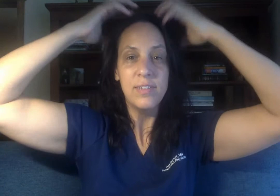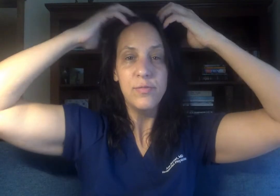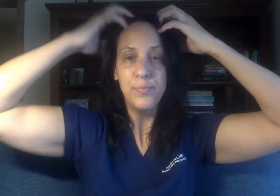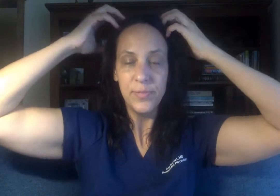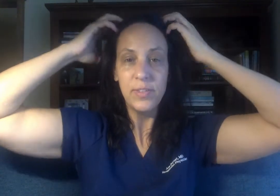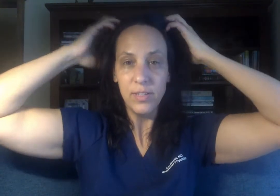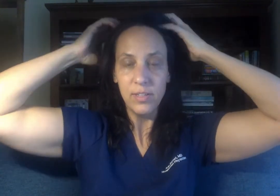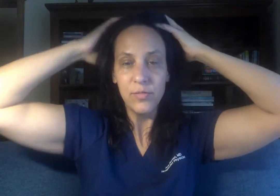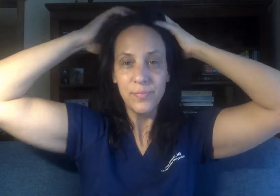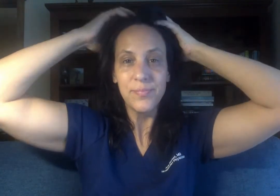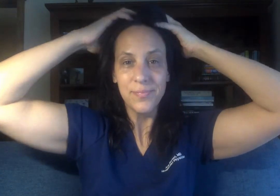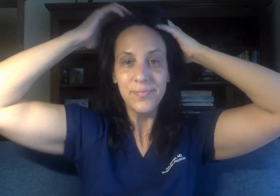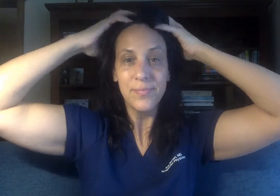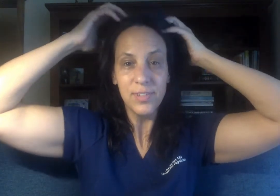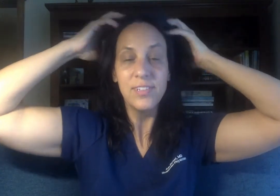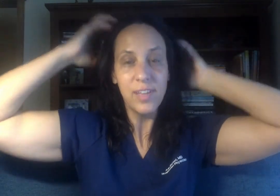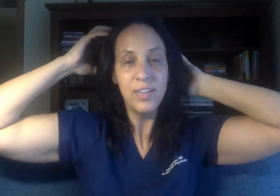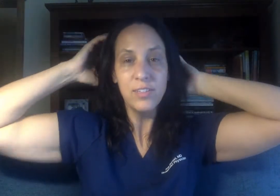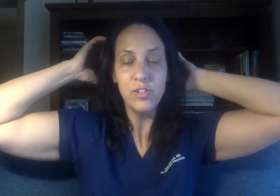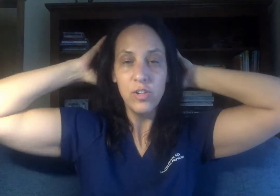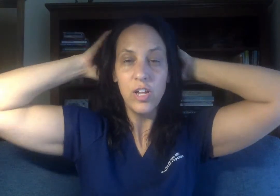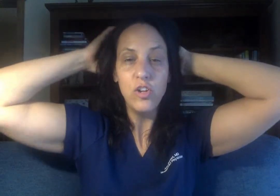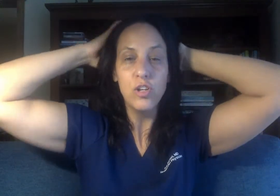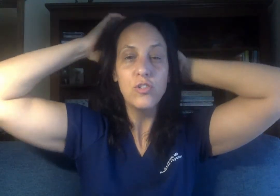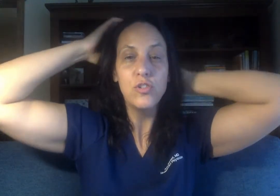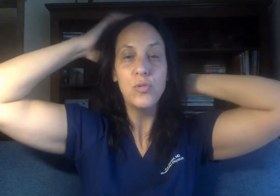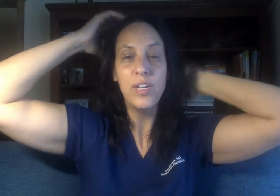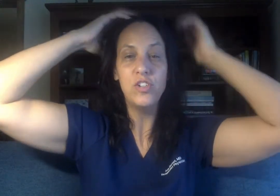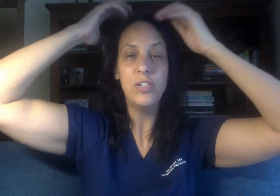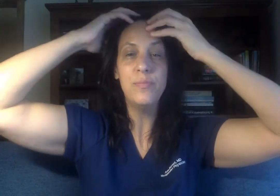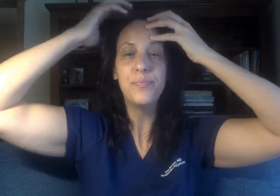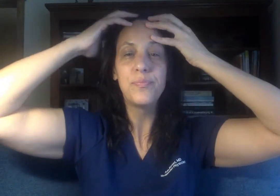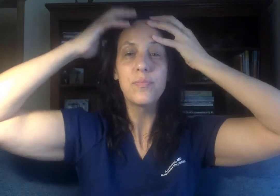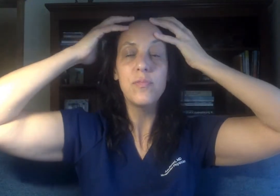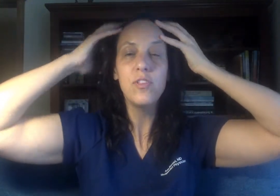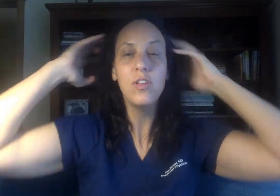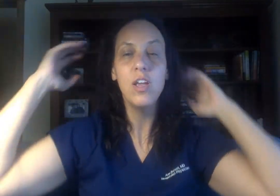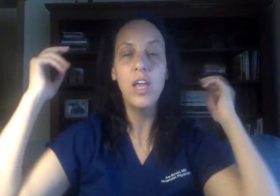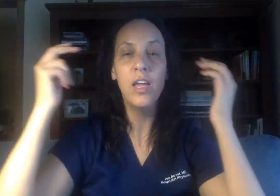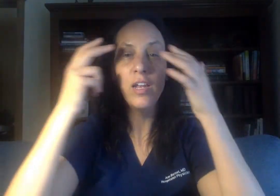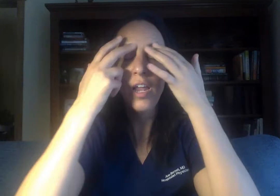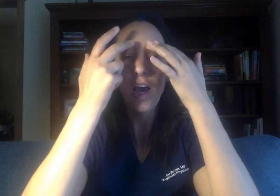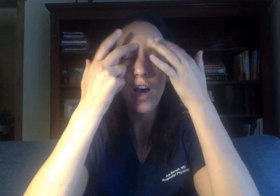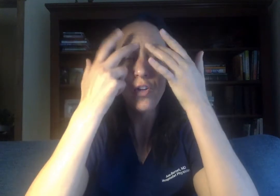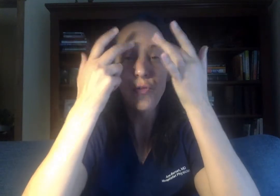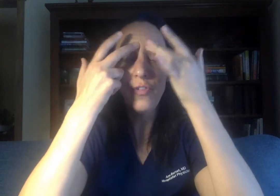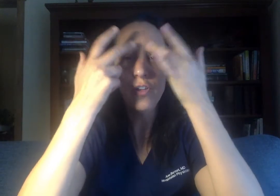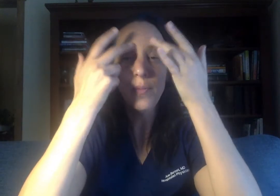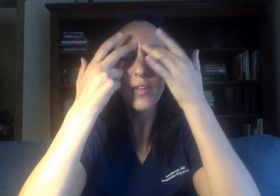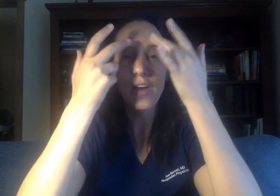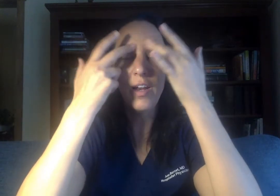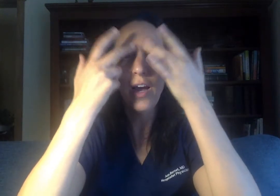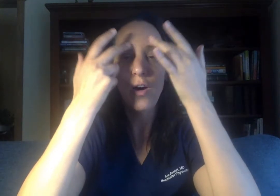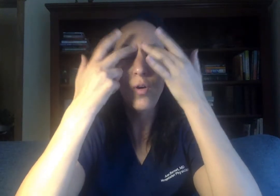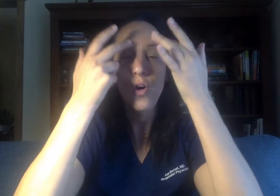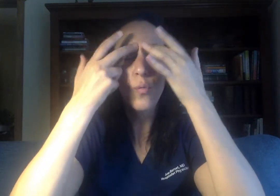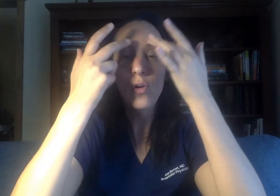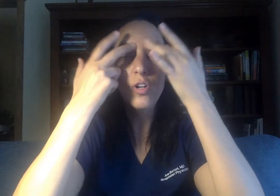says in in your situation and how do you feel about that how what are